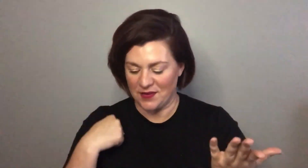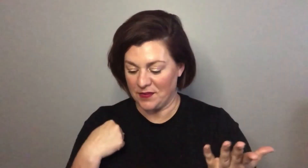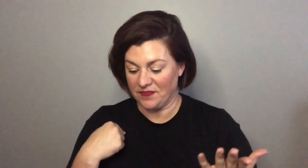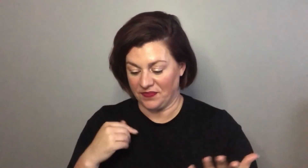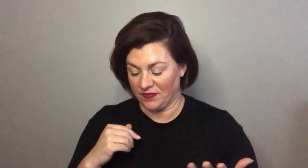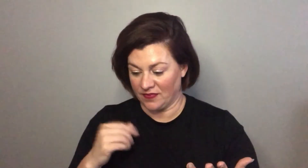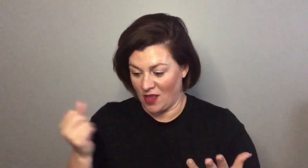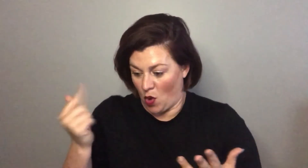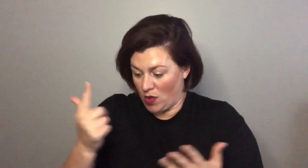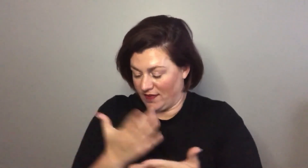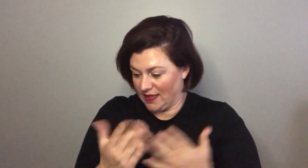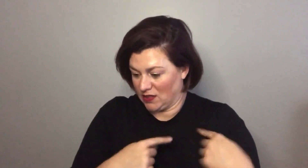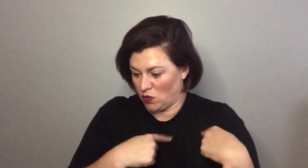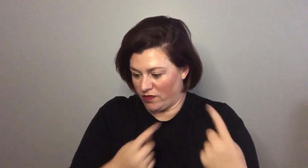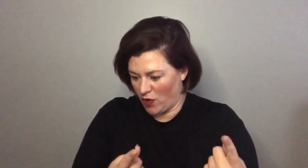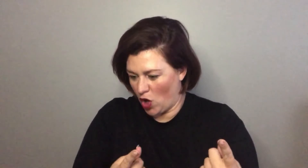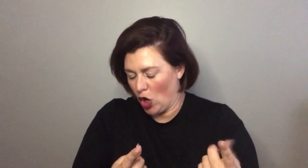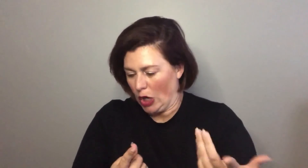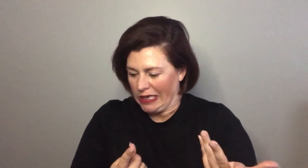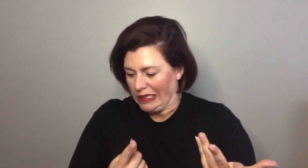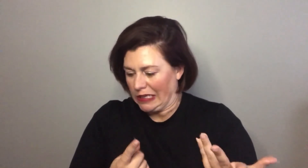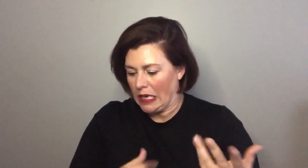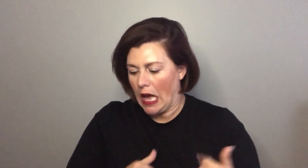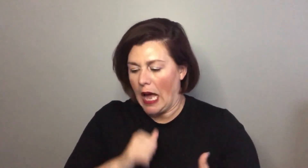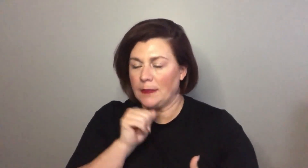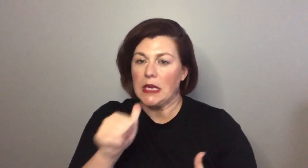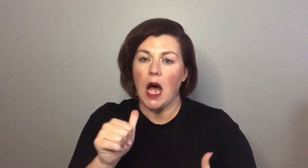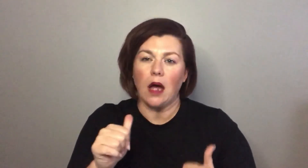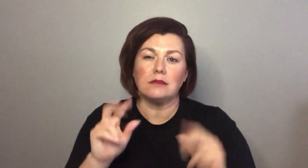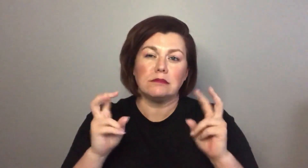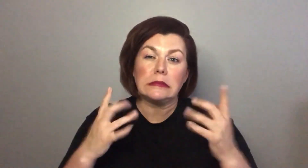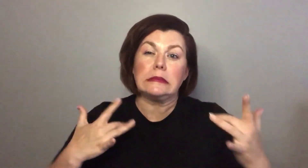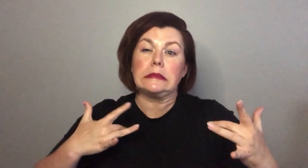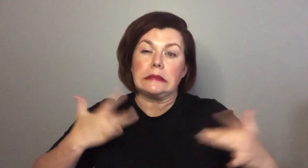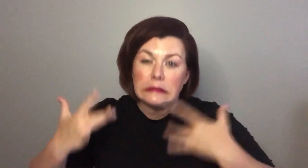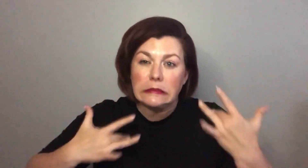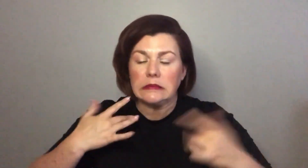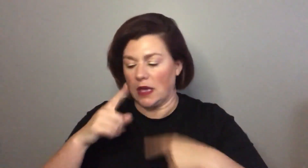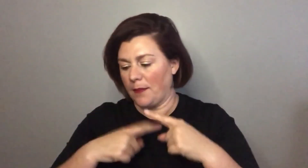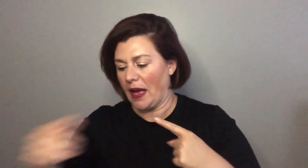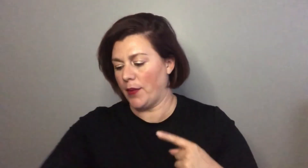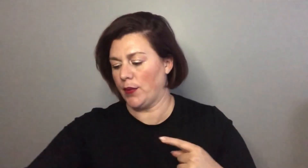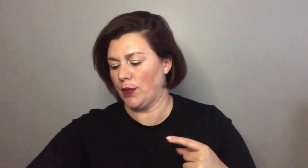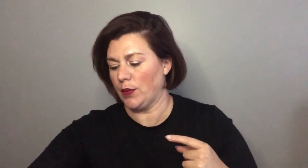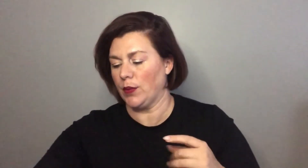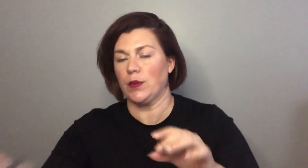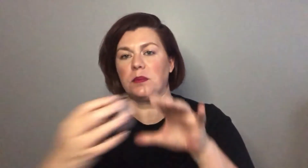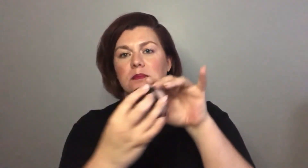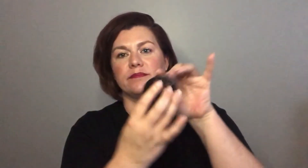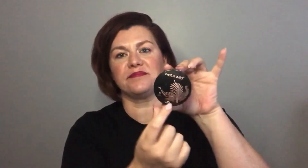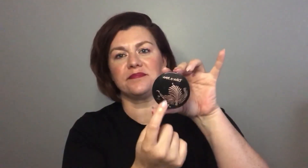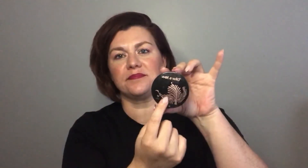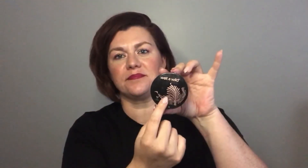it all over again so all of the things that I have the only thing that I'm like not super excited about